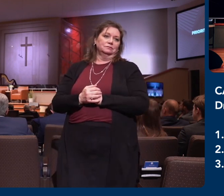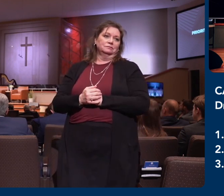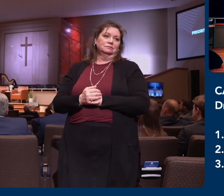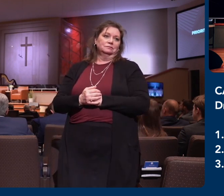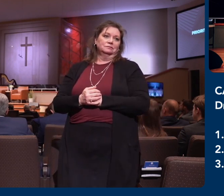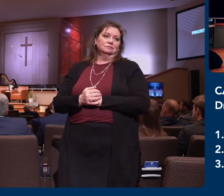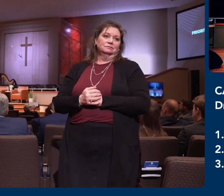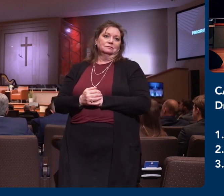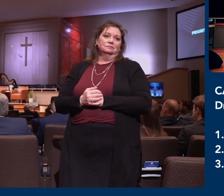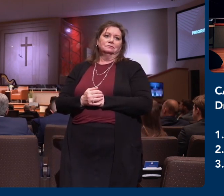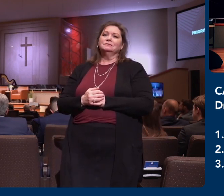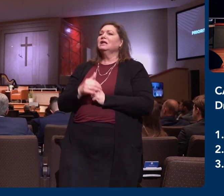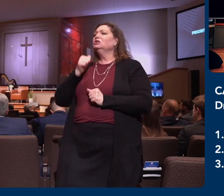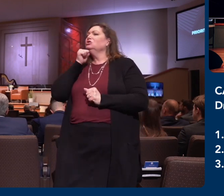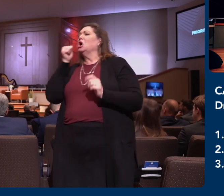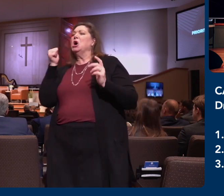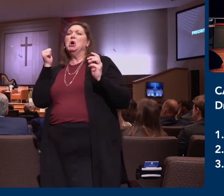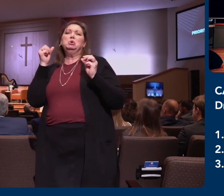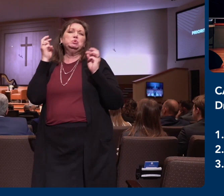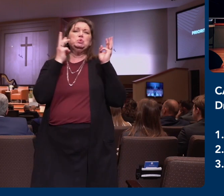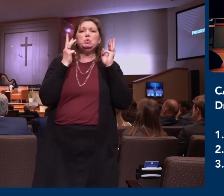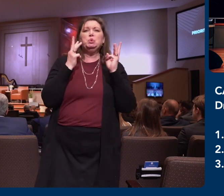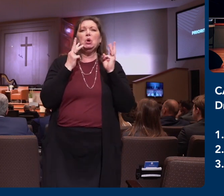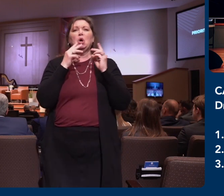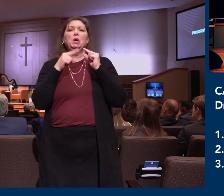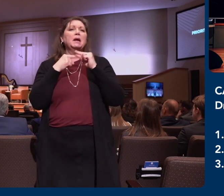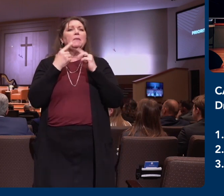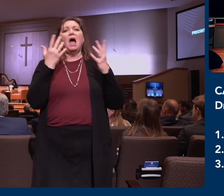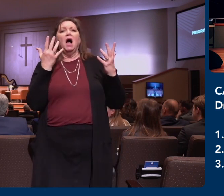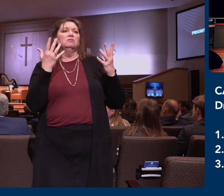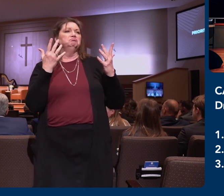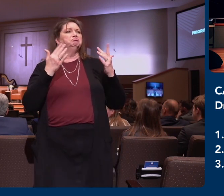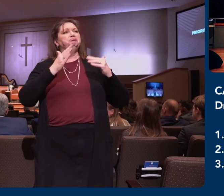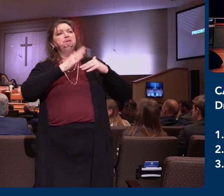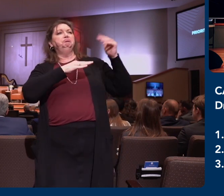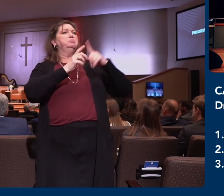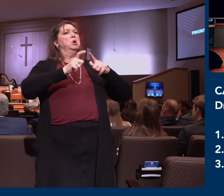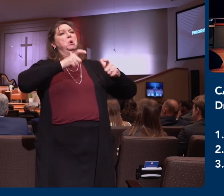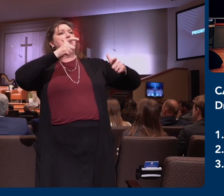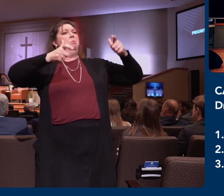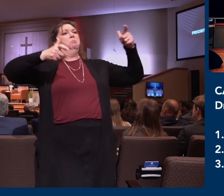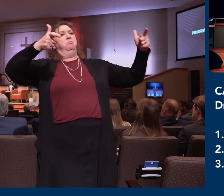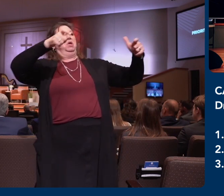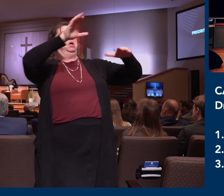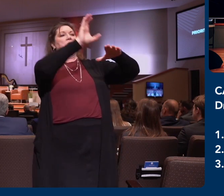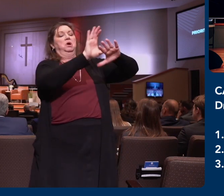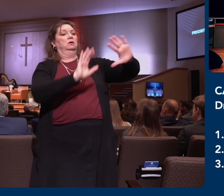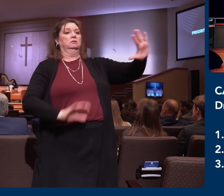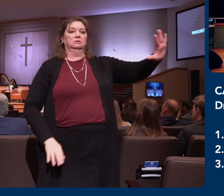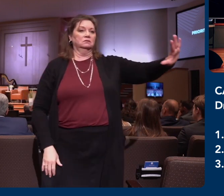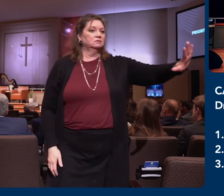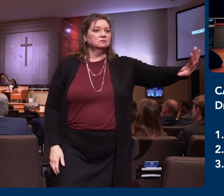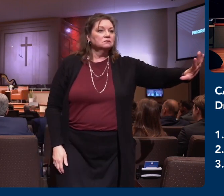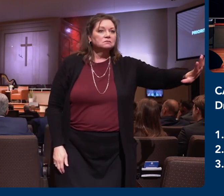for the bigger buildings, the bigger bank accounts,